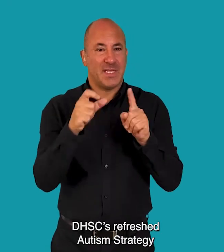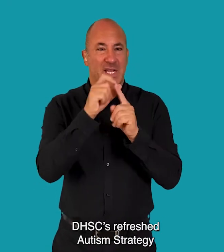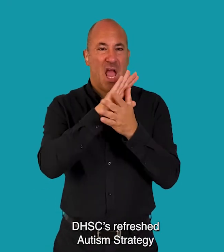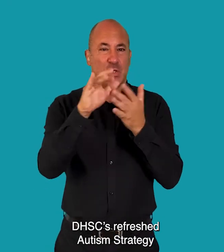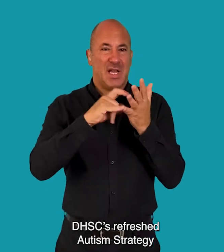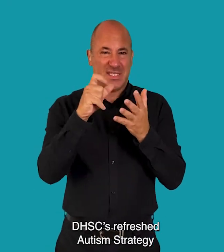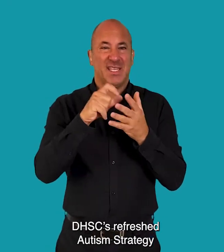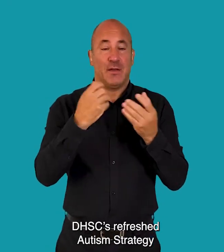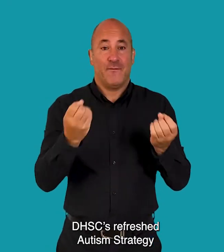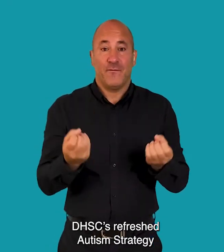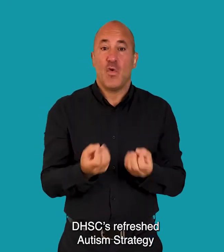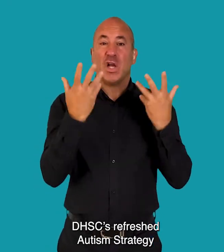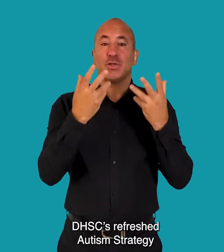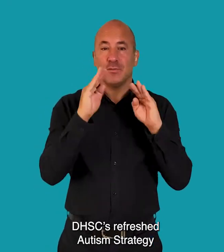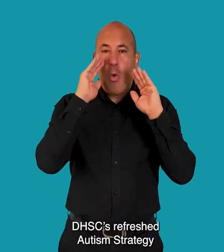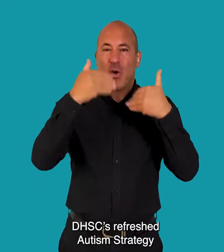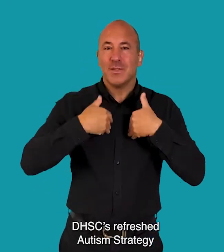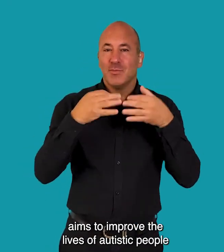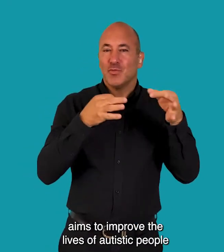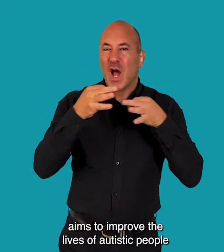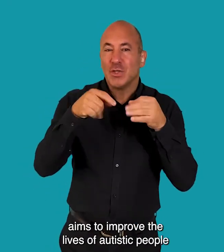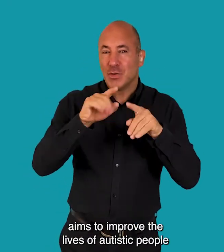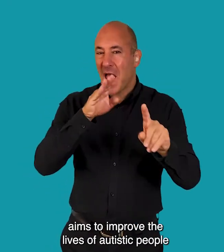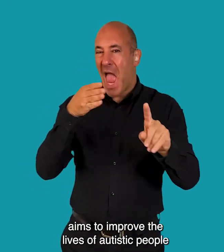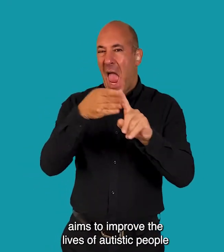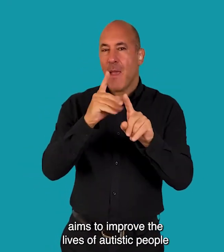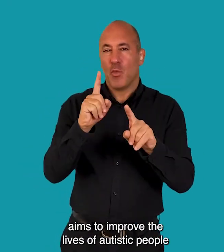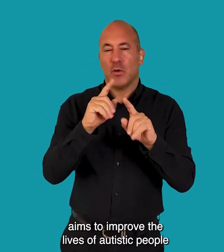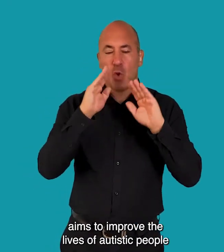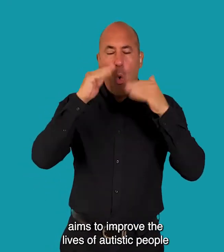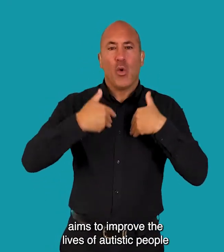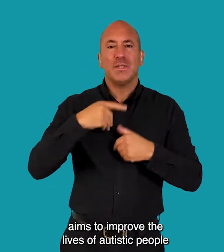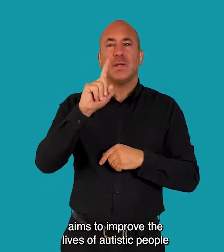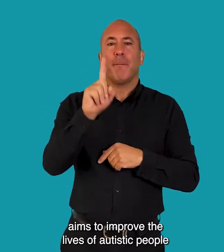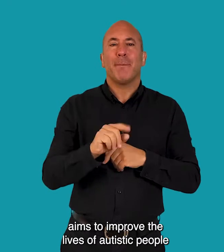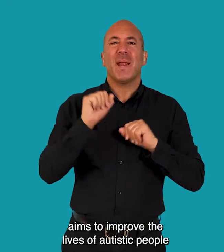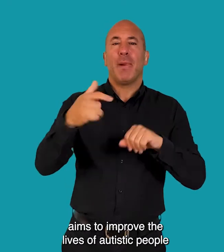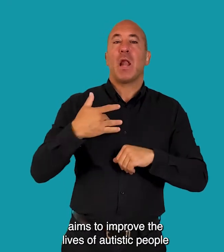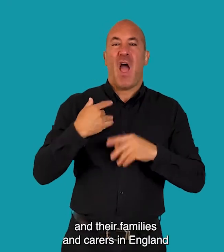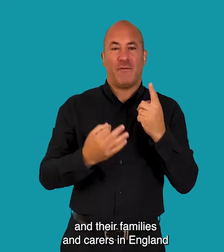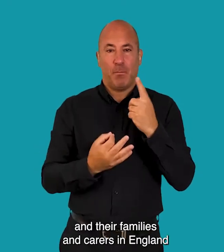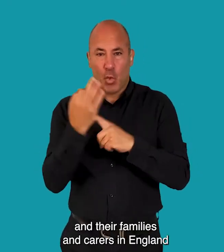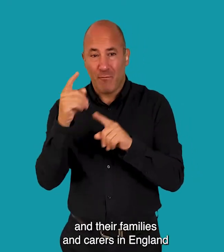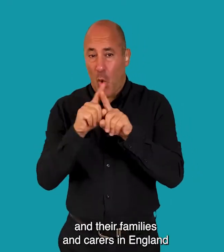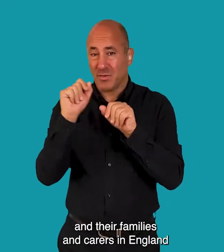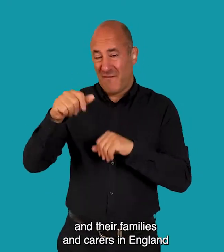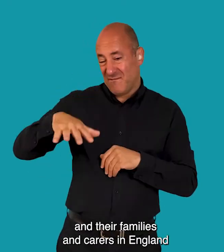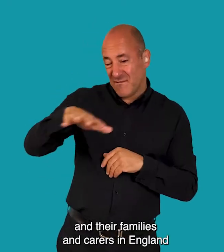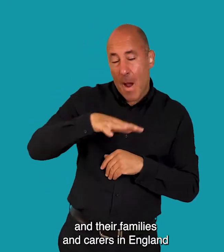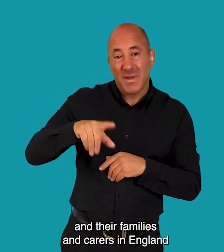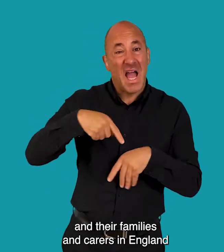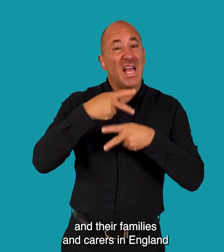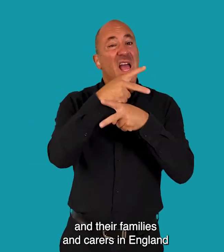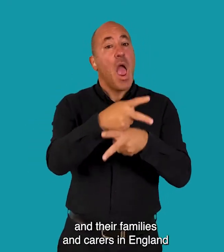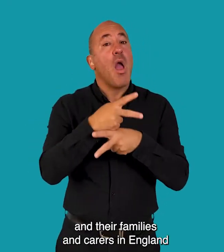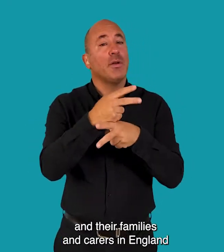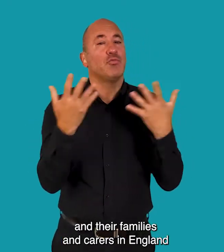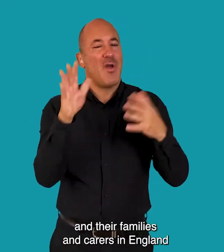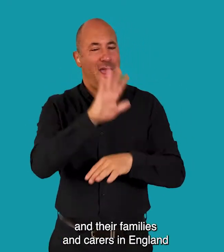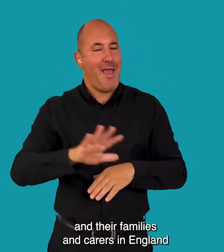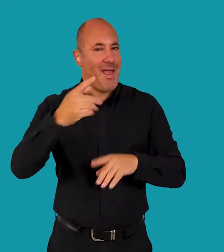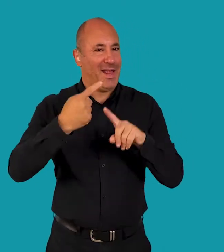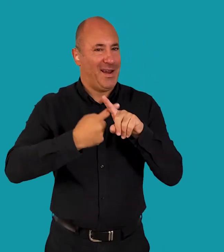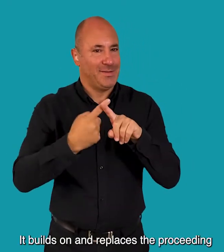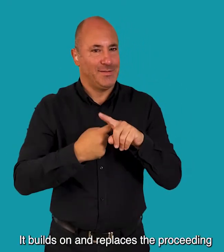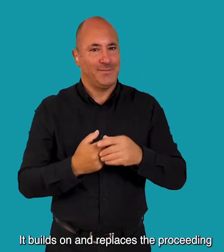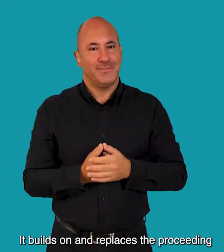DHSC's refreshed autism strategy aims to improve the lives of autistic people and their families and carers in England